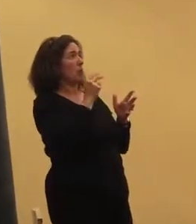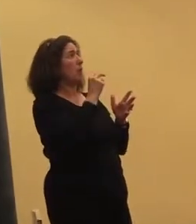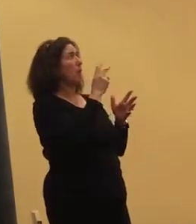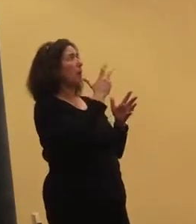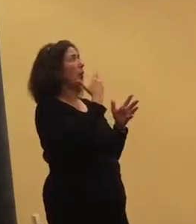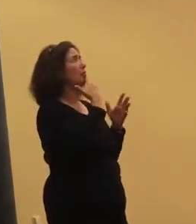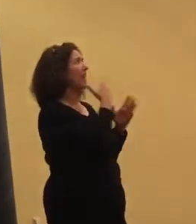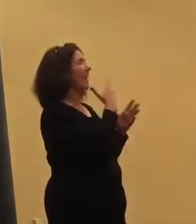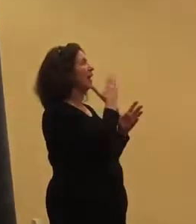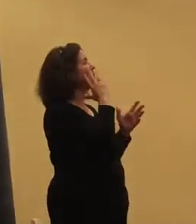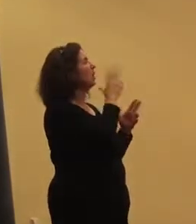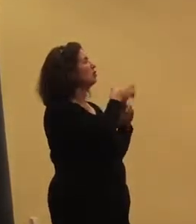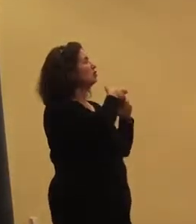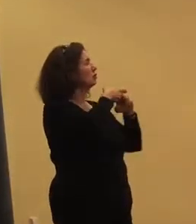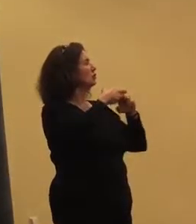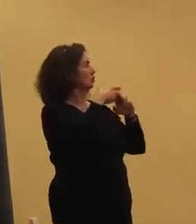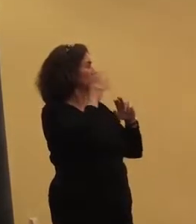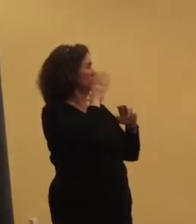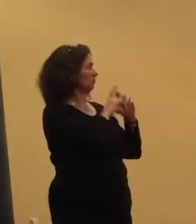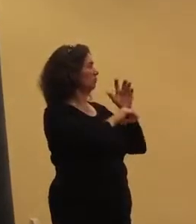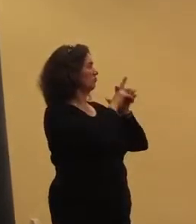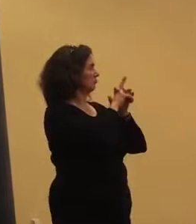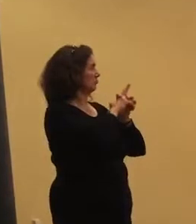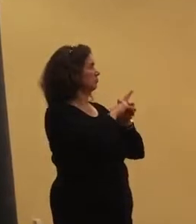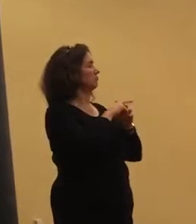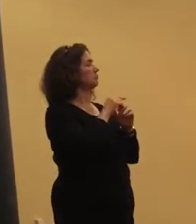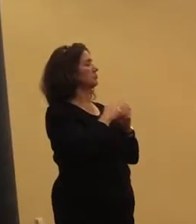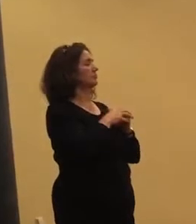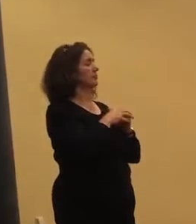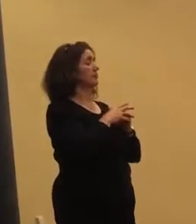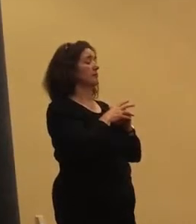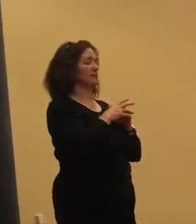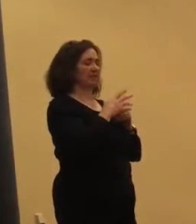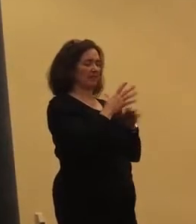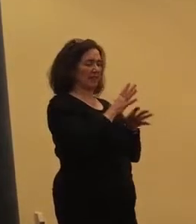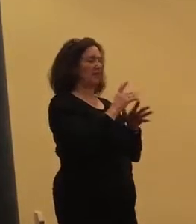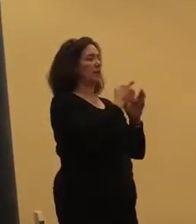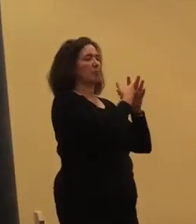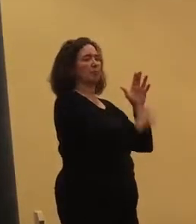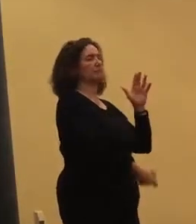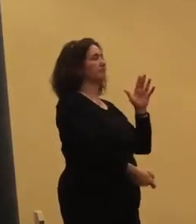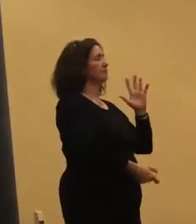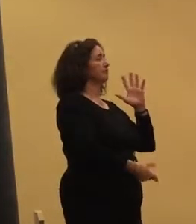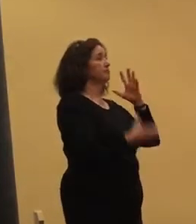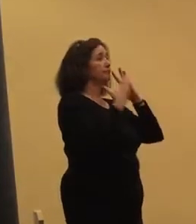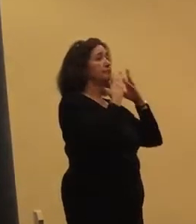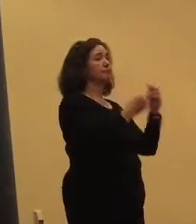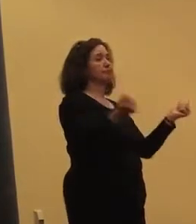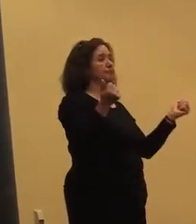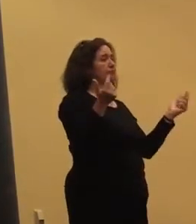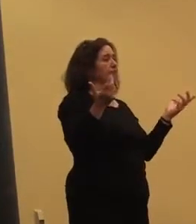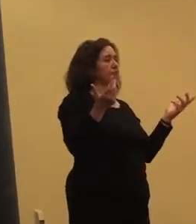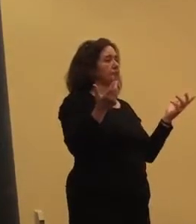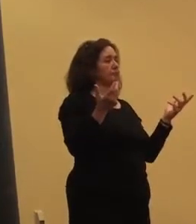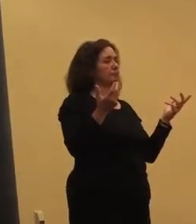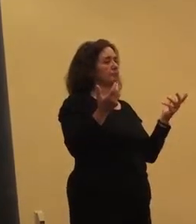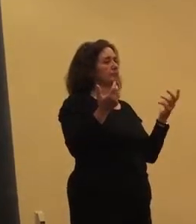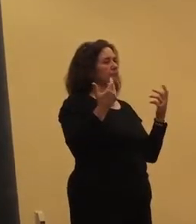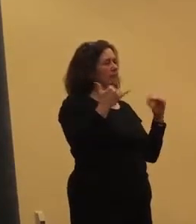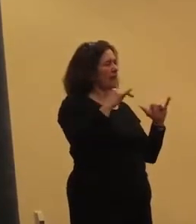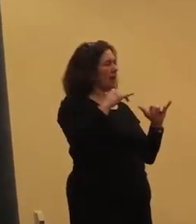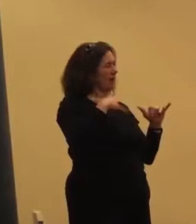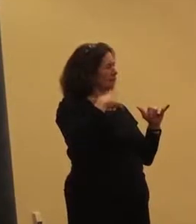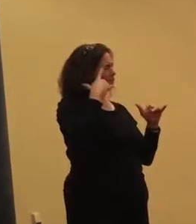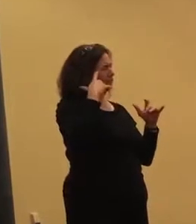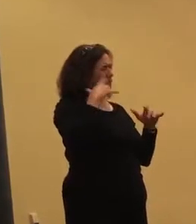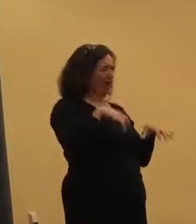thanks. There's a tow truck coming. And he disappeared from our lives. We're still kind of stunned